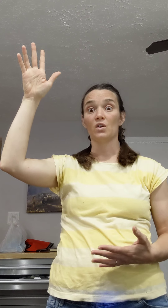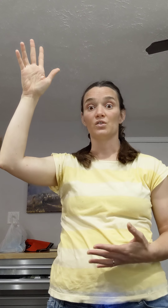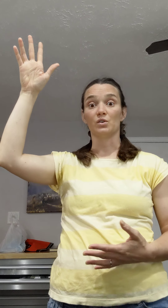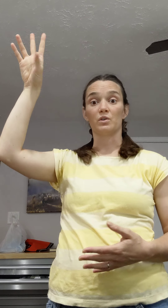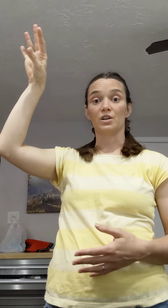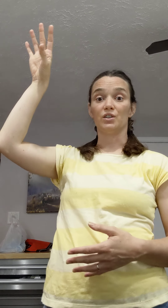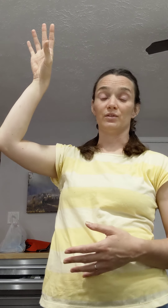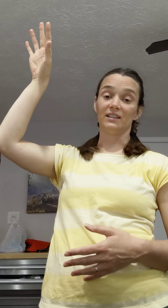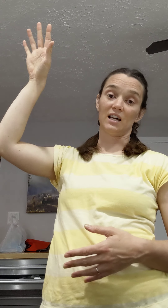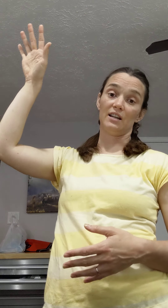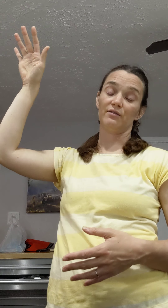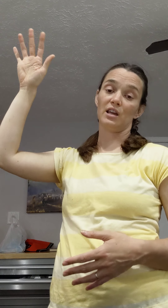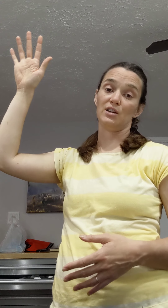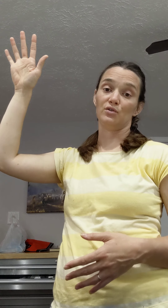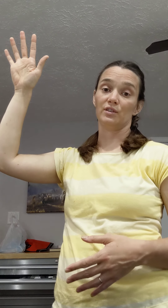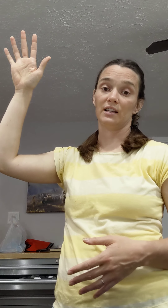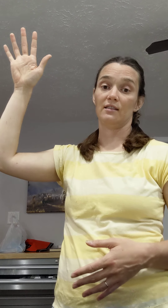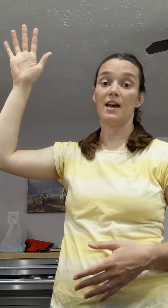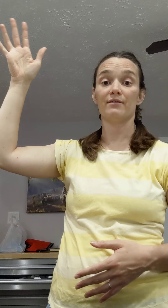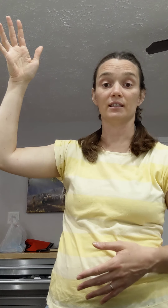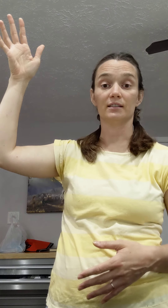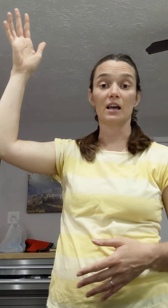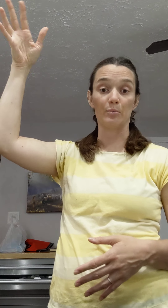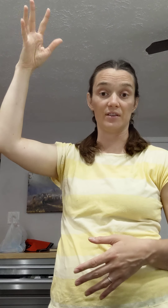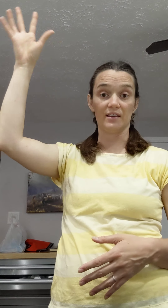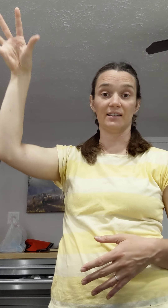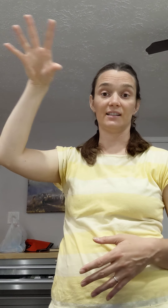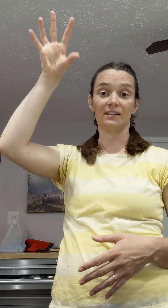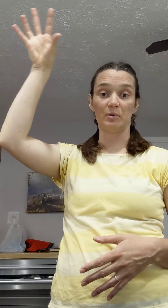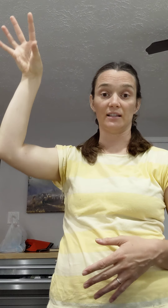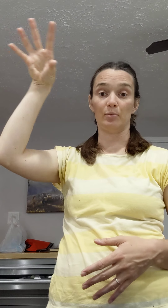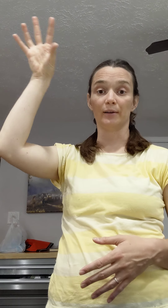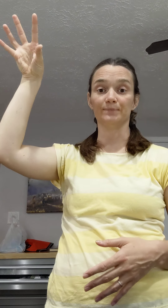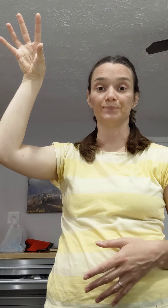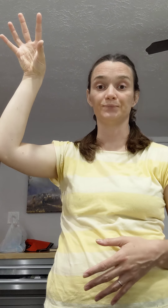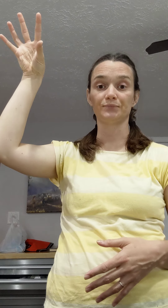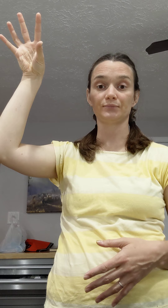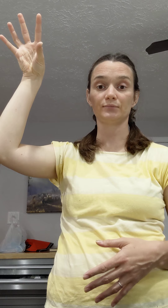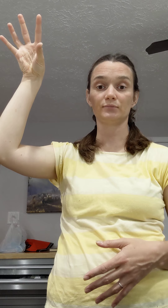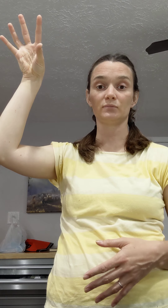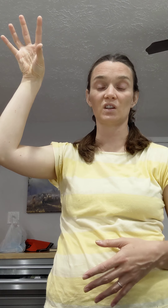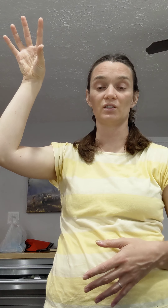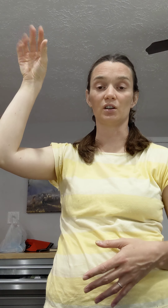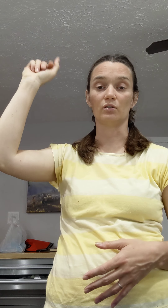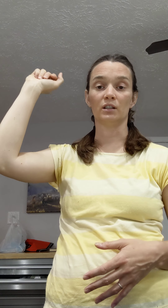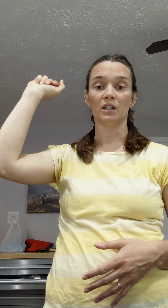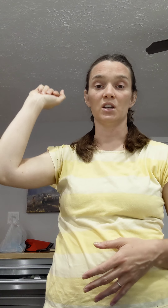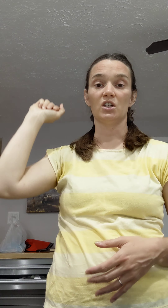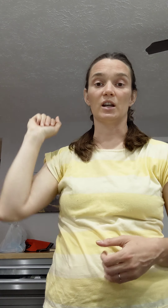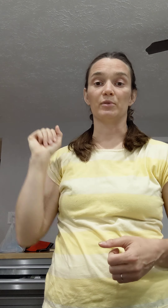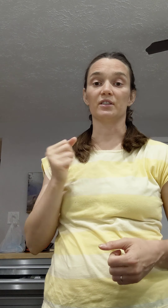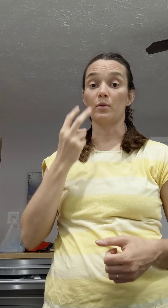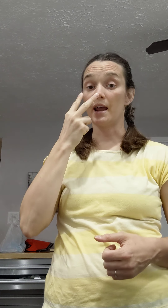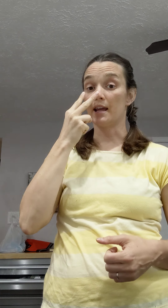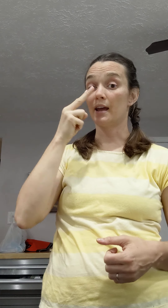So we're going to do the sign for the angels and heavens up in this space up here. So shepherds quake